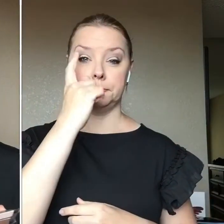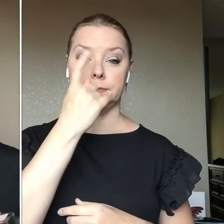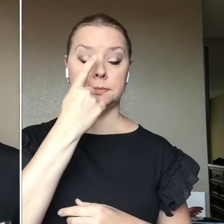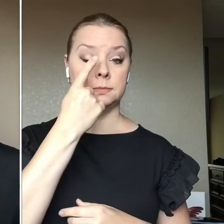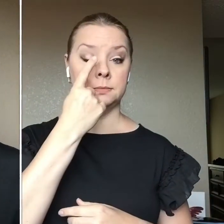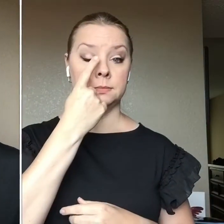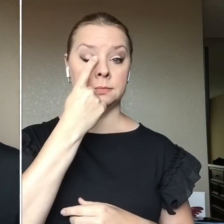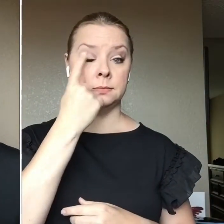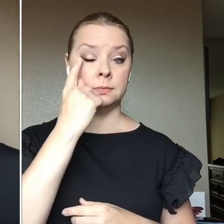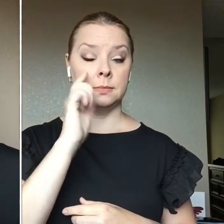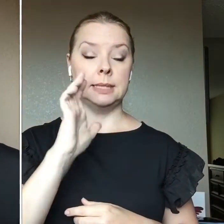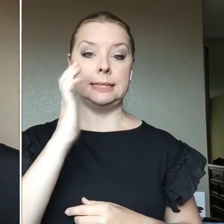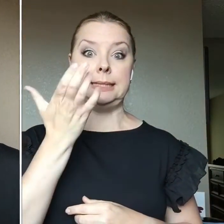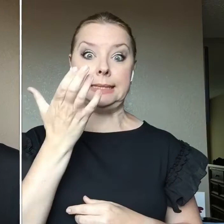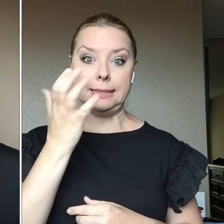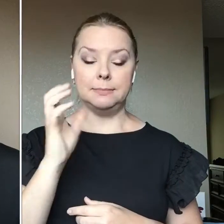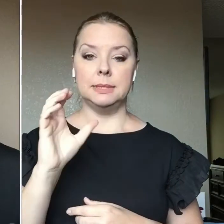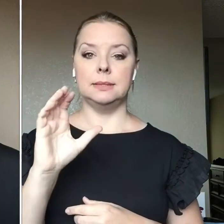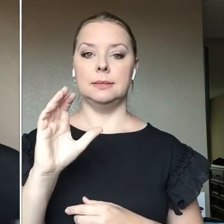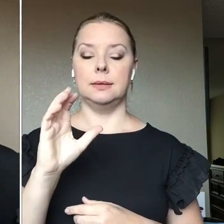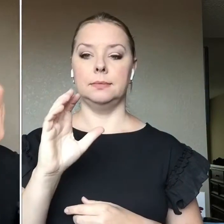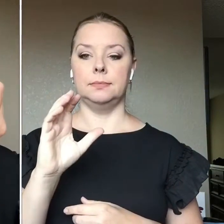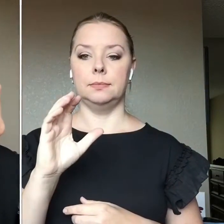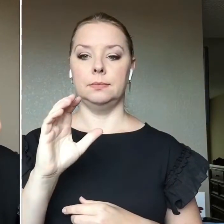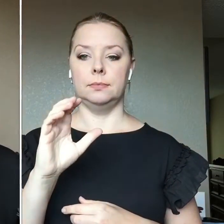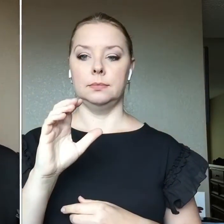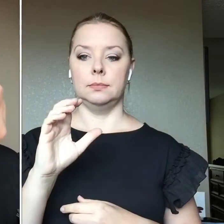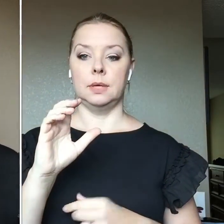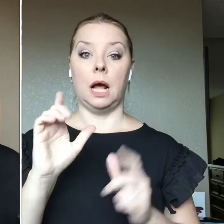kind of like very noticeable.